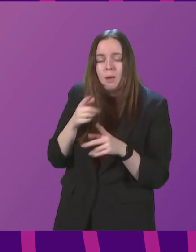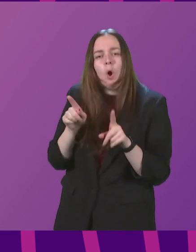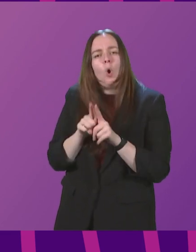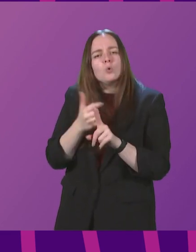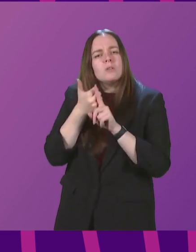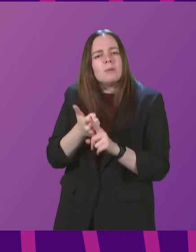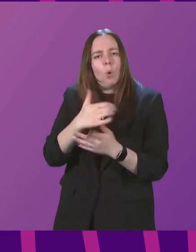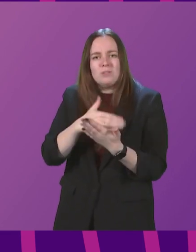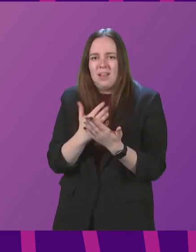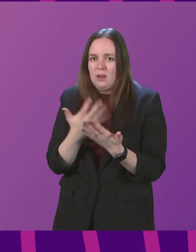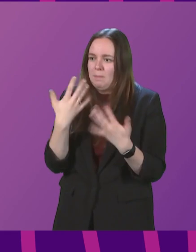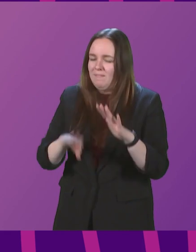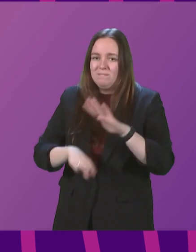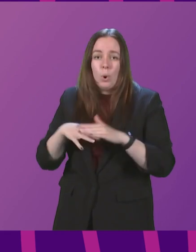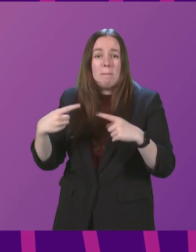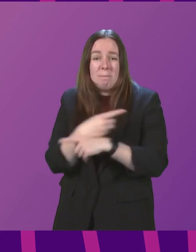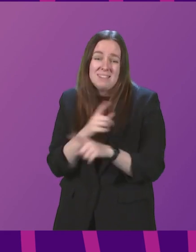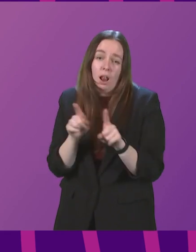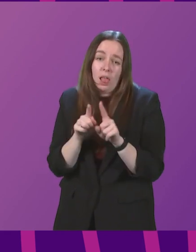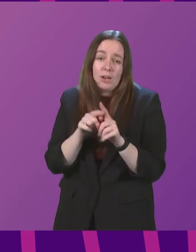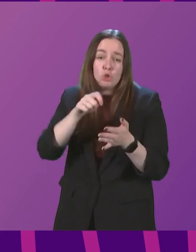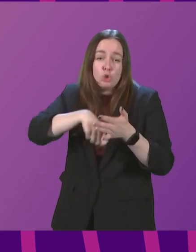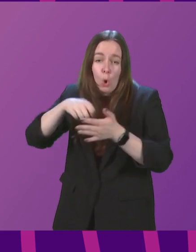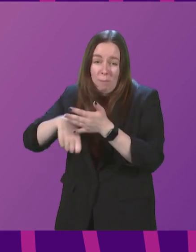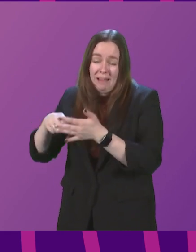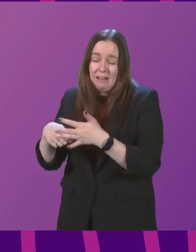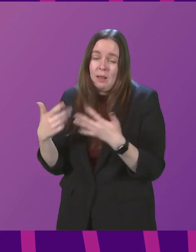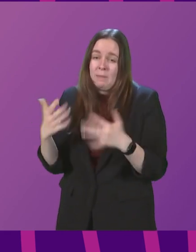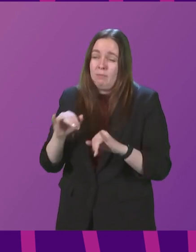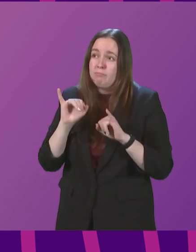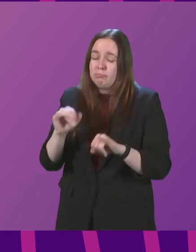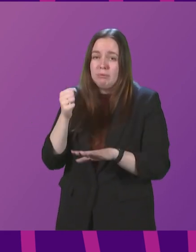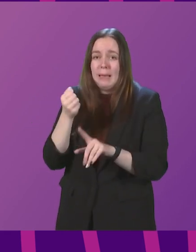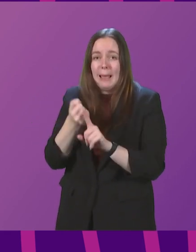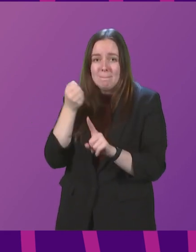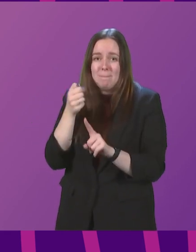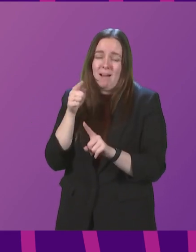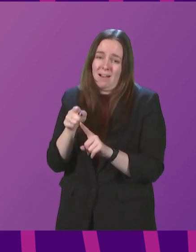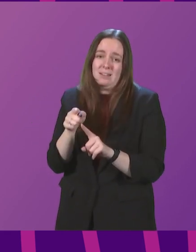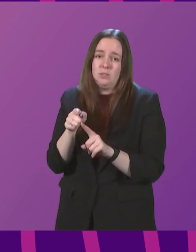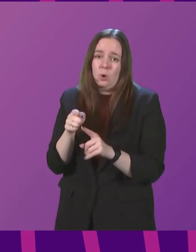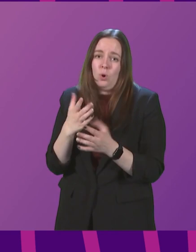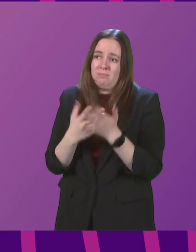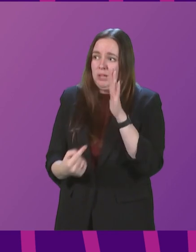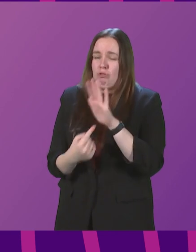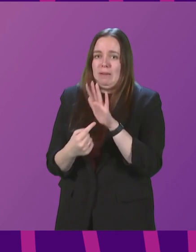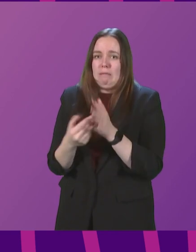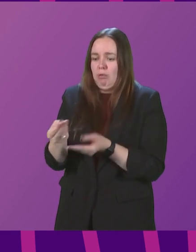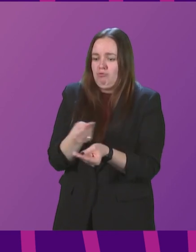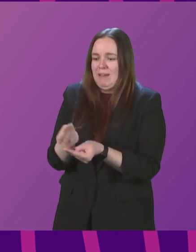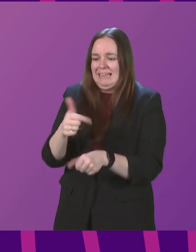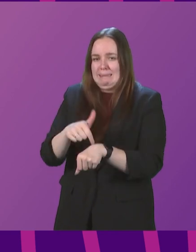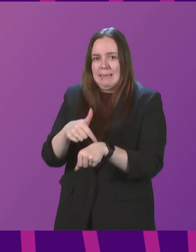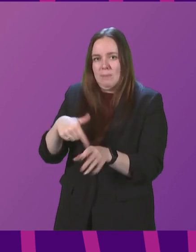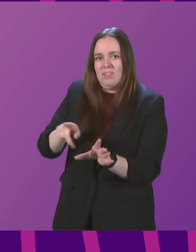far have completely missed out, such as retail, given the deeply damaging impact restrictions have had on this most critical trading time of the year?